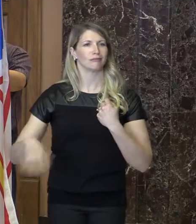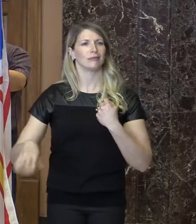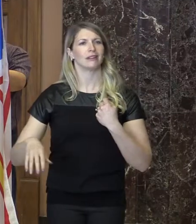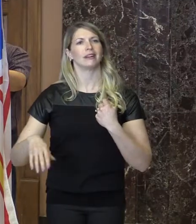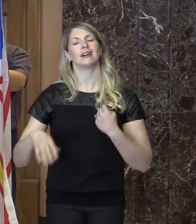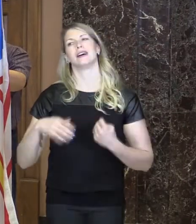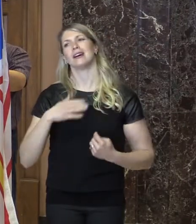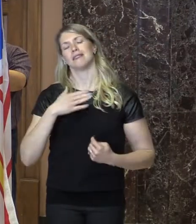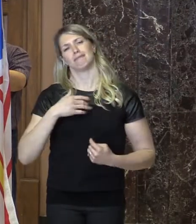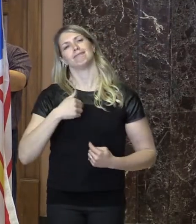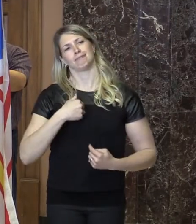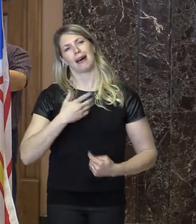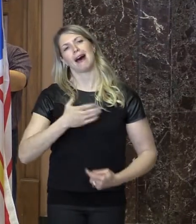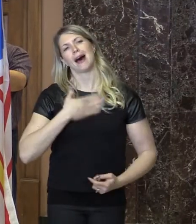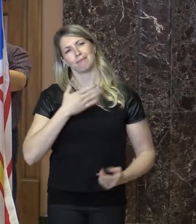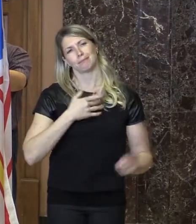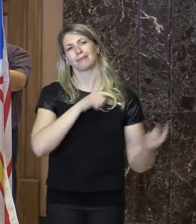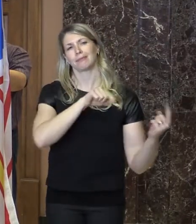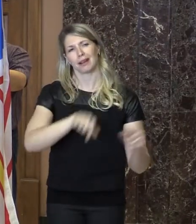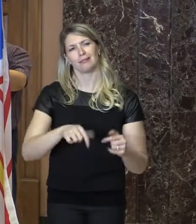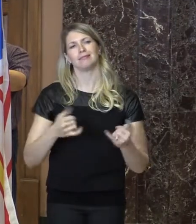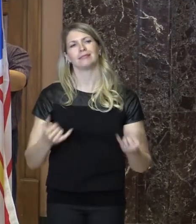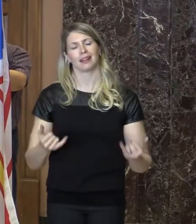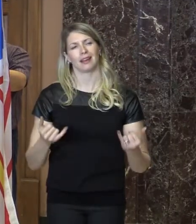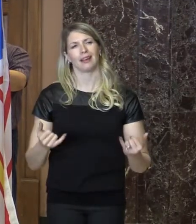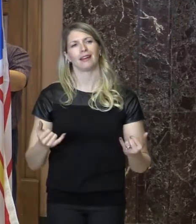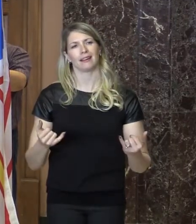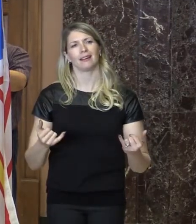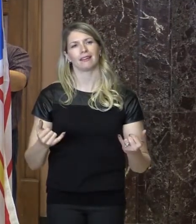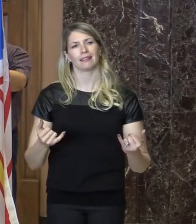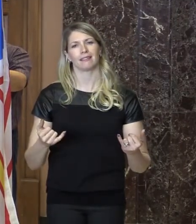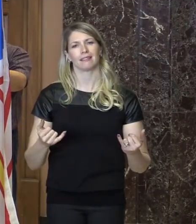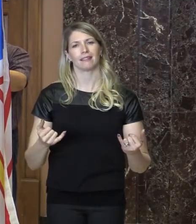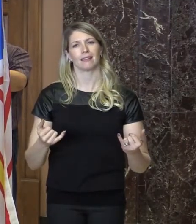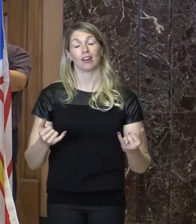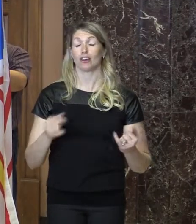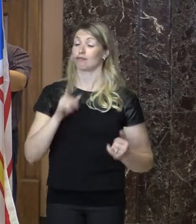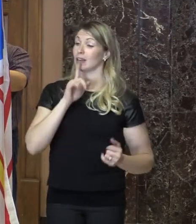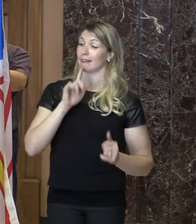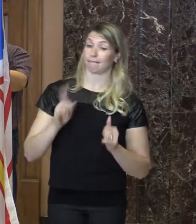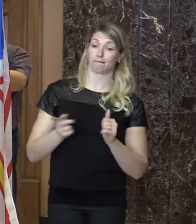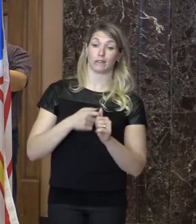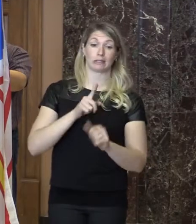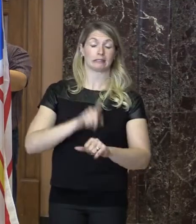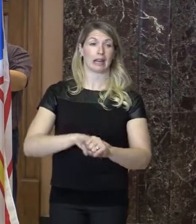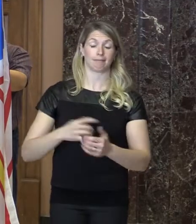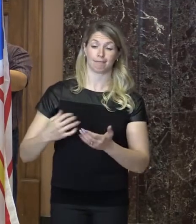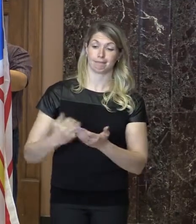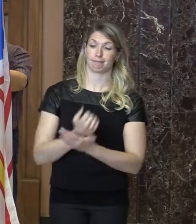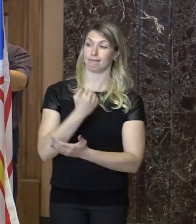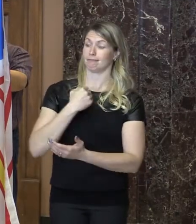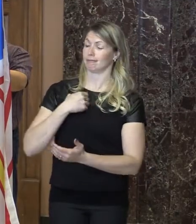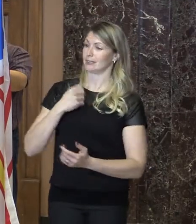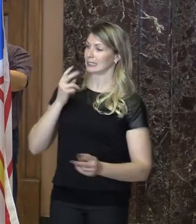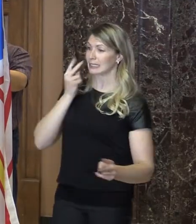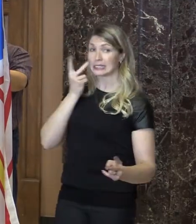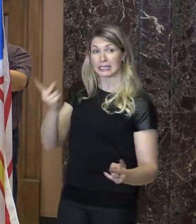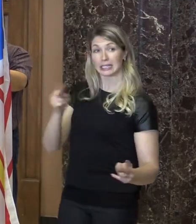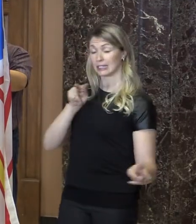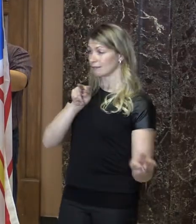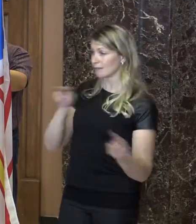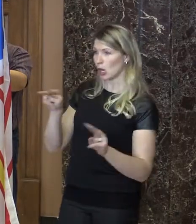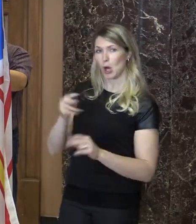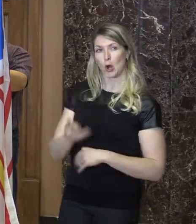my pleasure to be here with you today to really giving the first opportunity to honor four